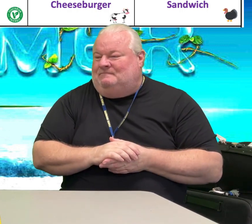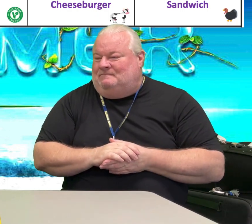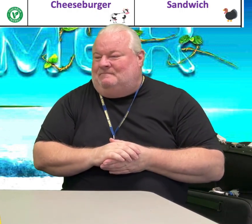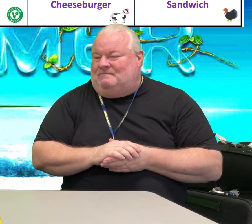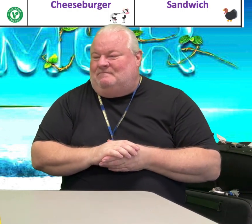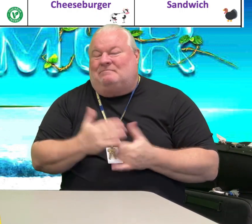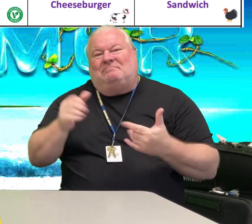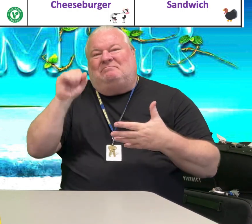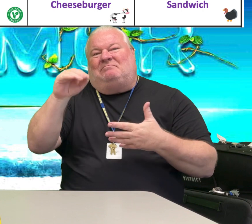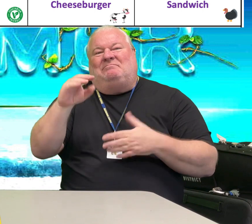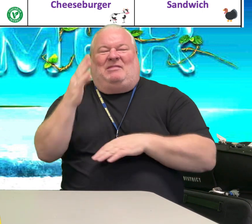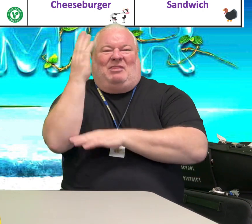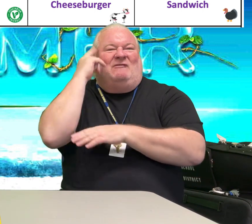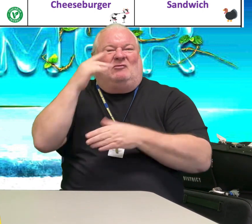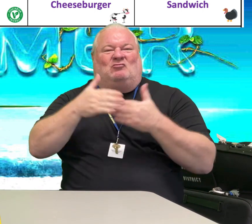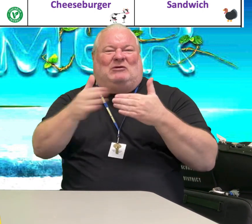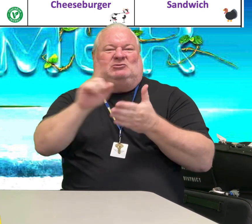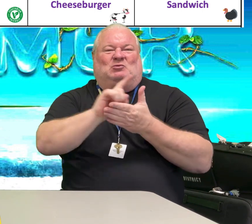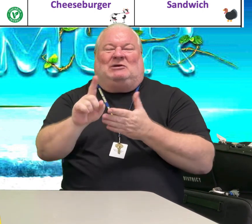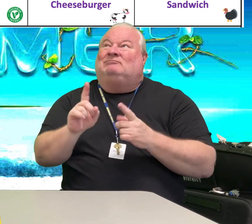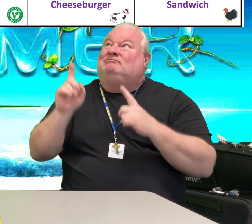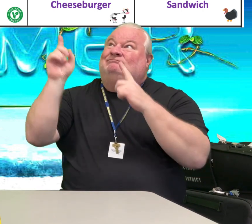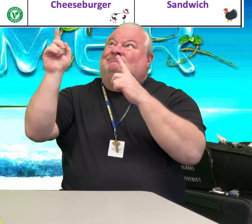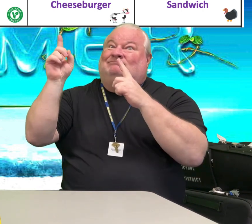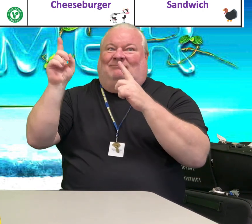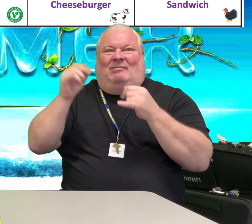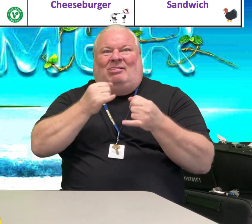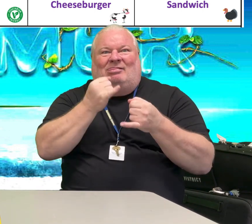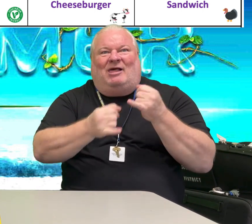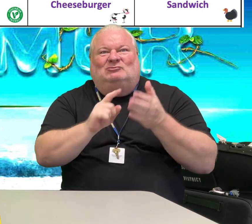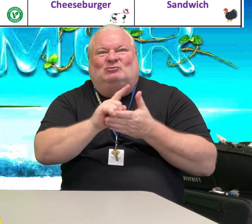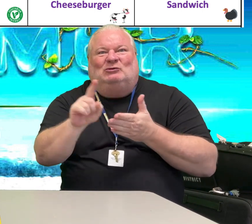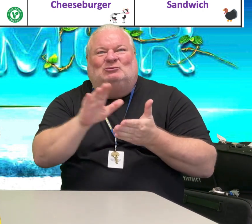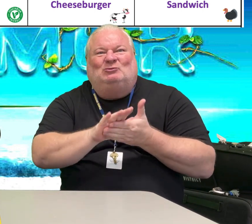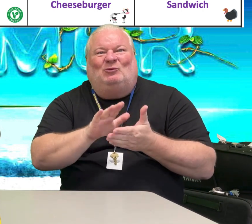Here are your lunches for the rest of the week, the last week of school.